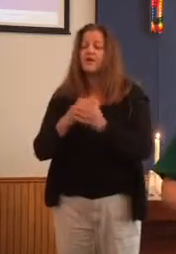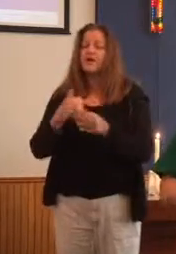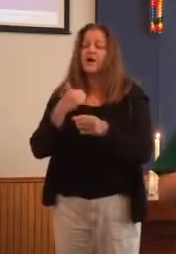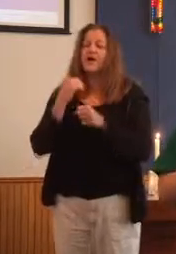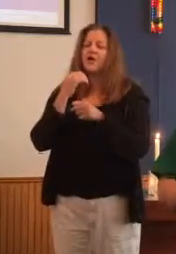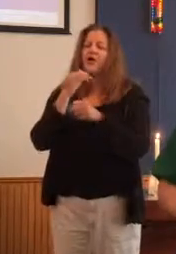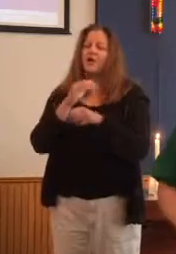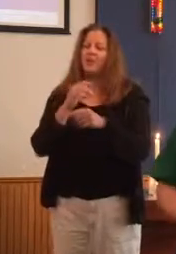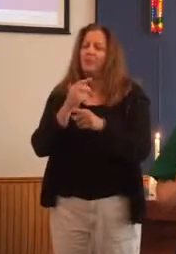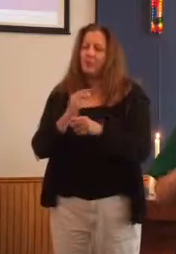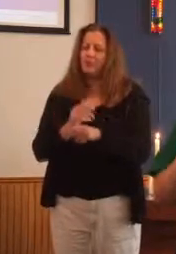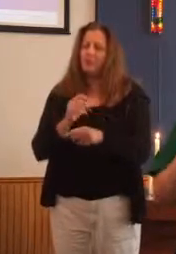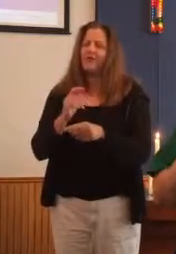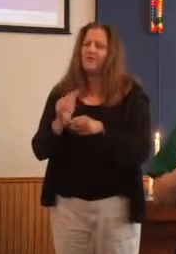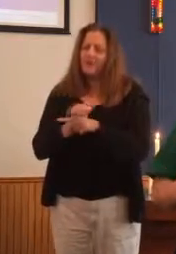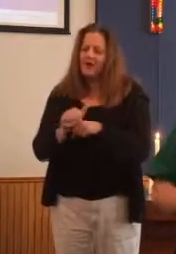many times not to say Shem.